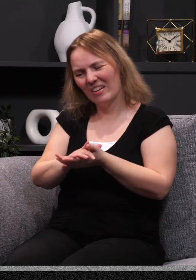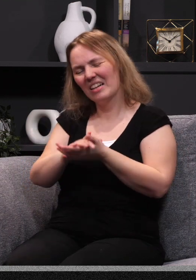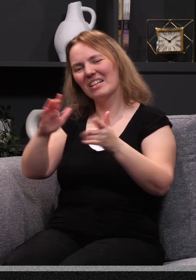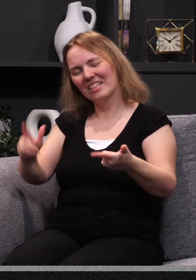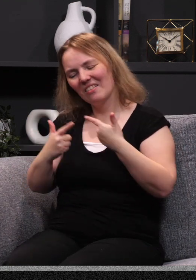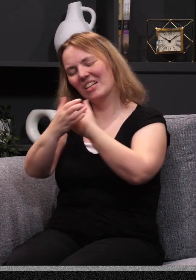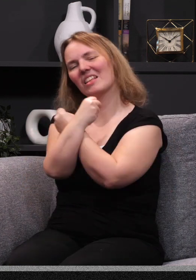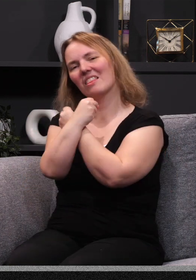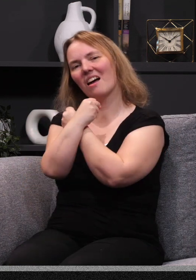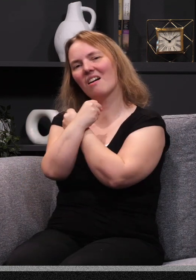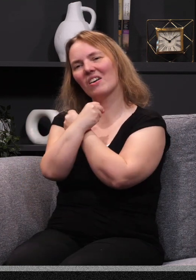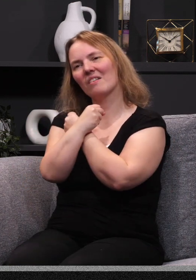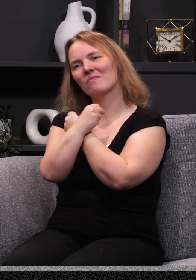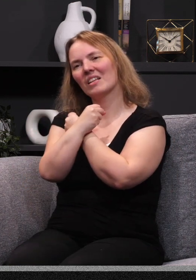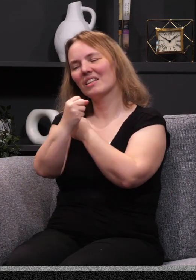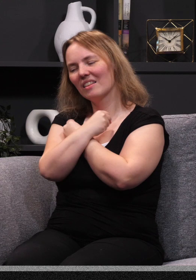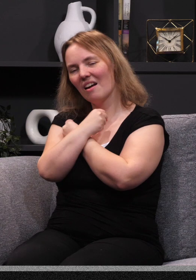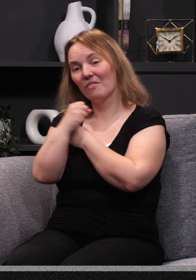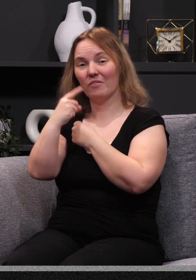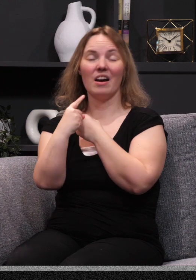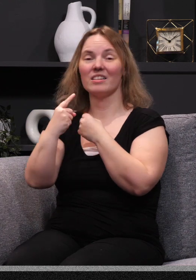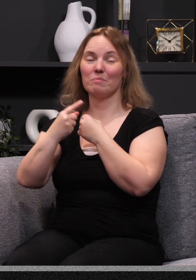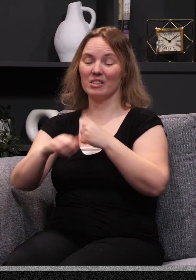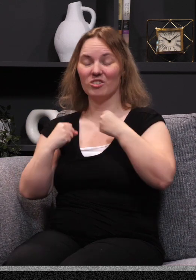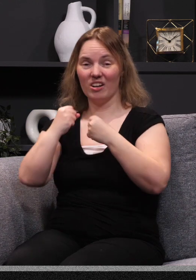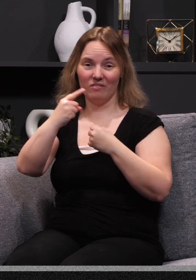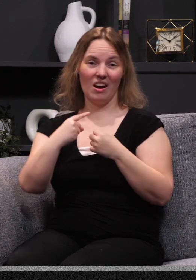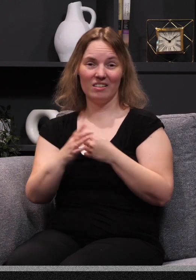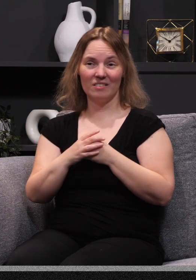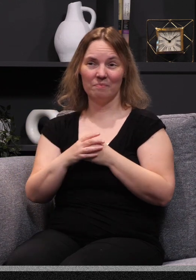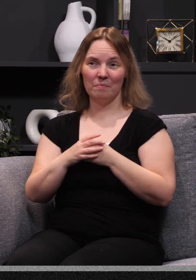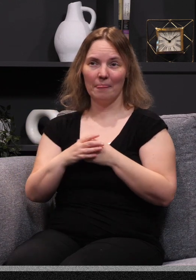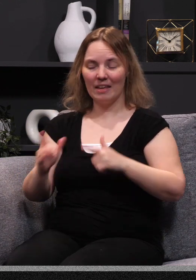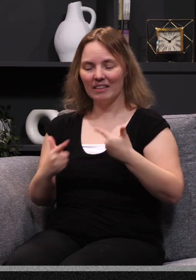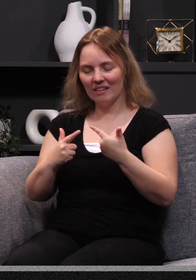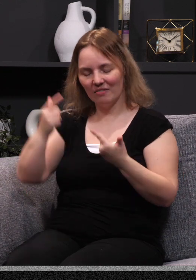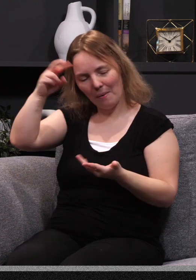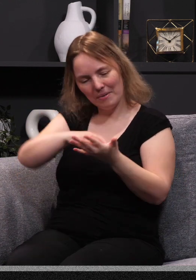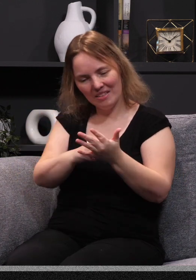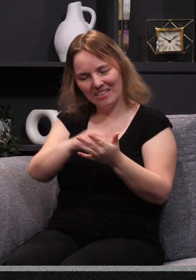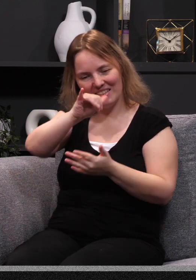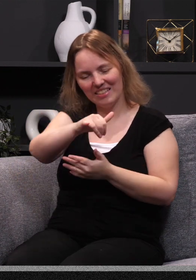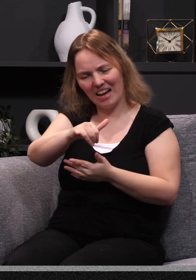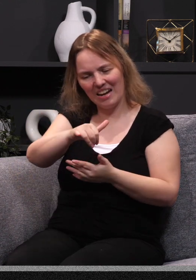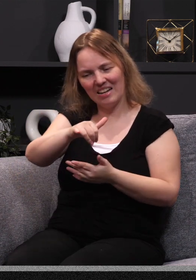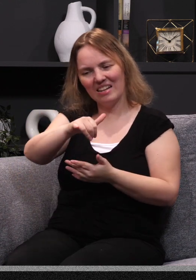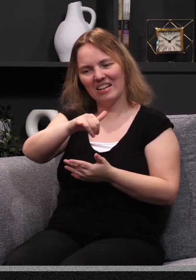It's living in that awareness of his love. It's having that love for us being a strength for us. In fact, the word live means to stay in a state